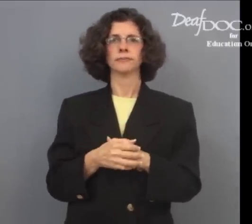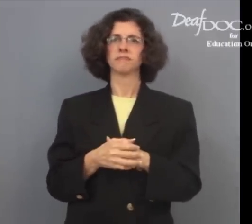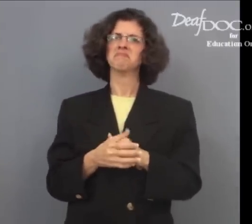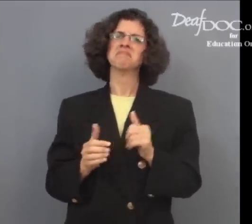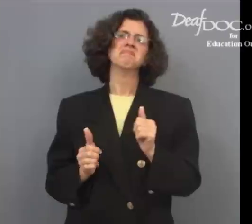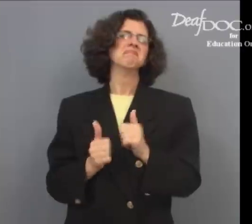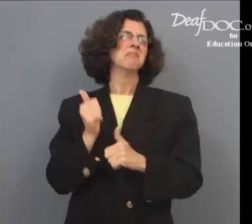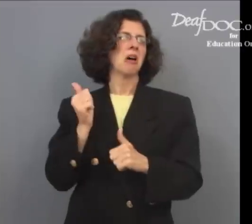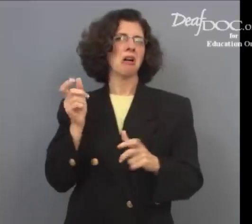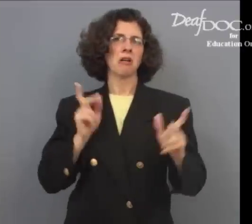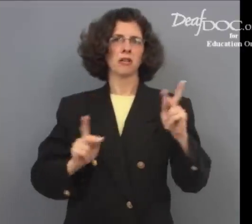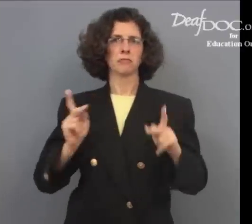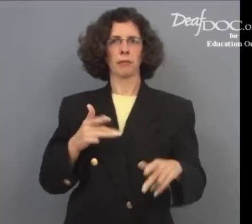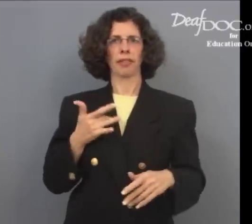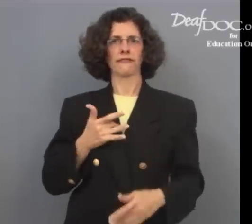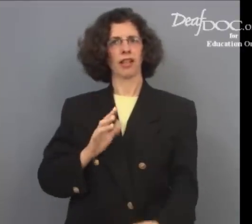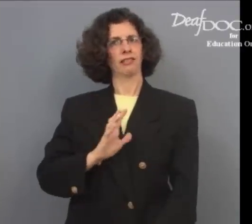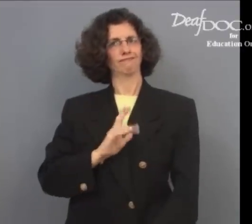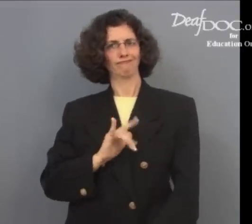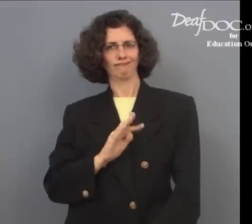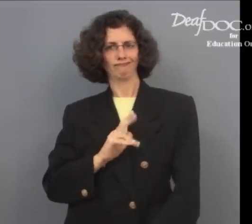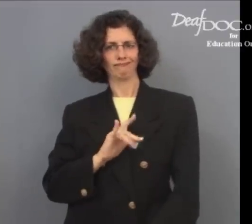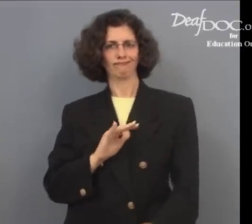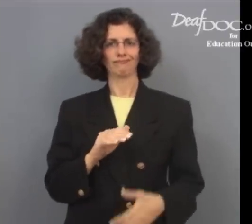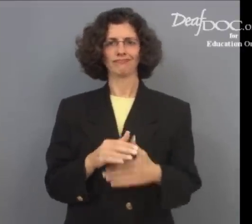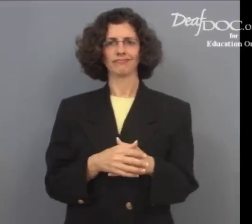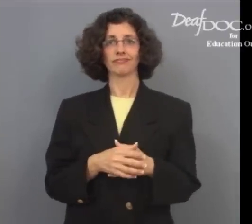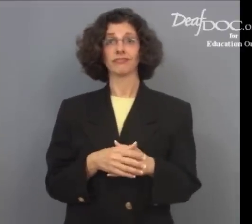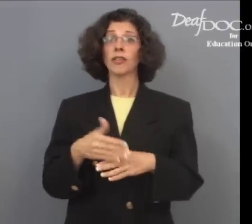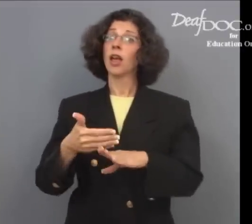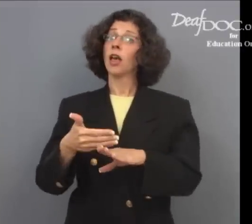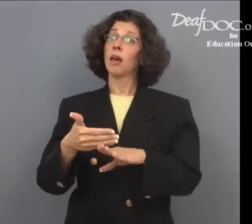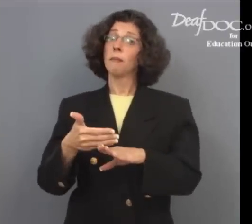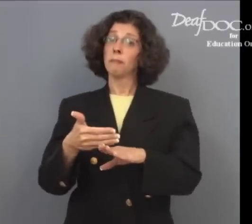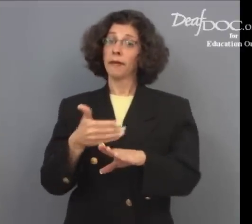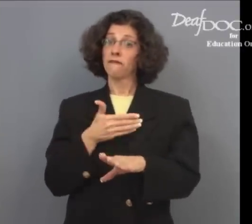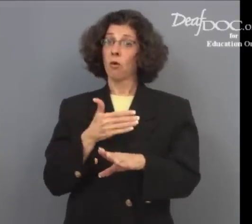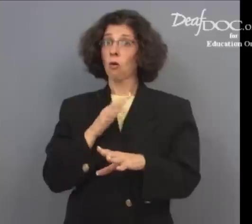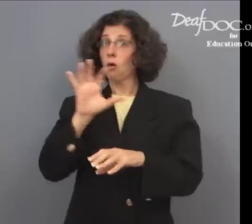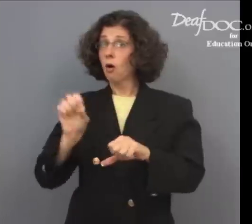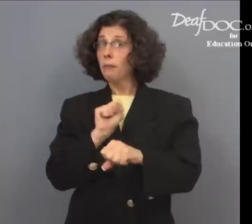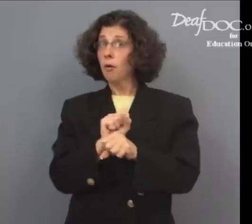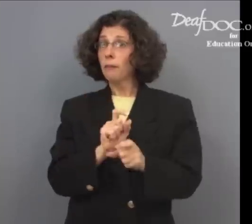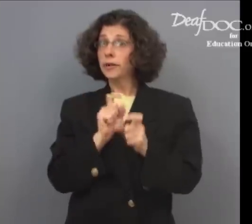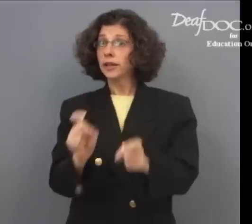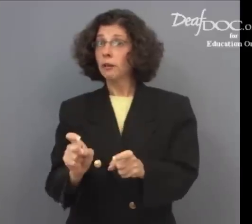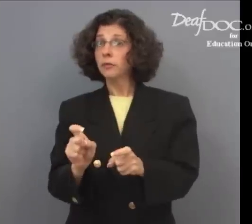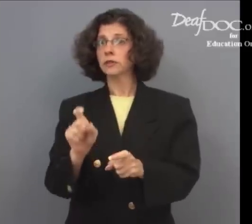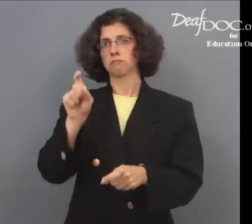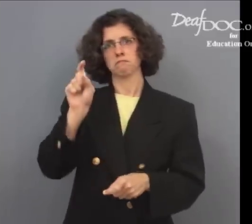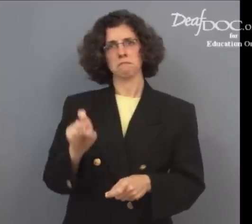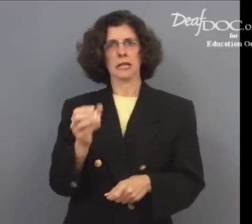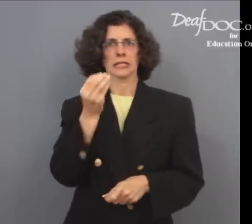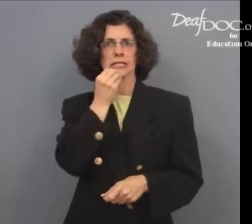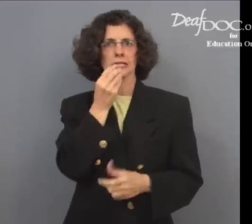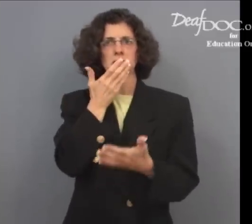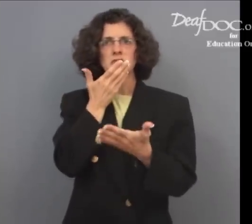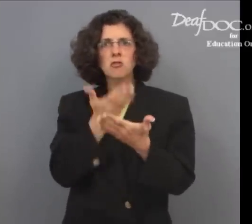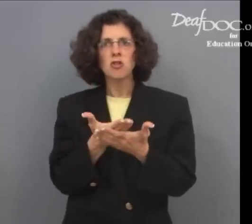Most people feel fine. Make sure you eat well before